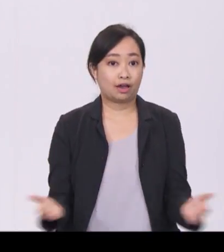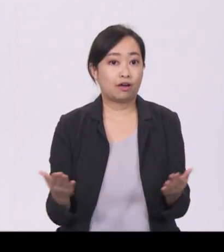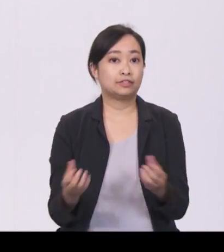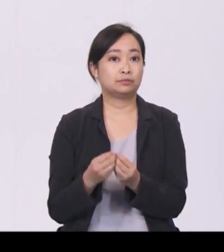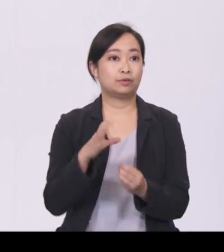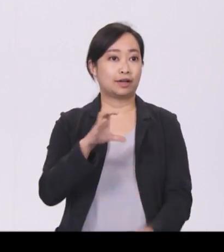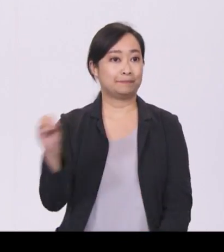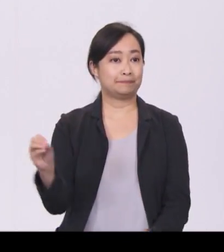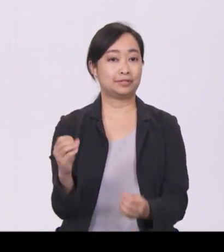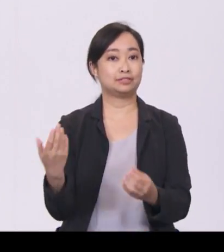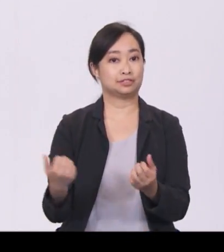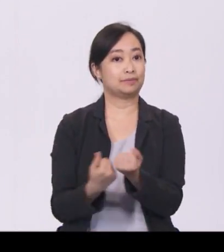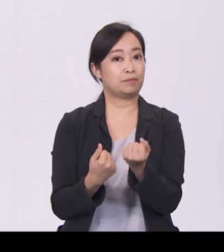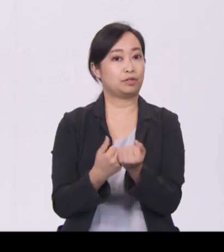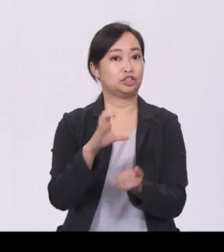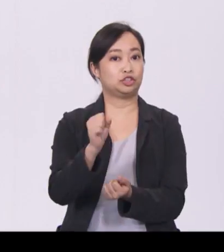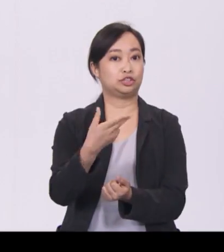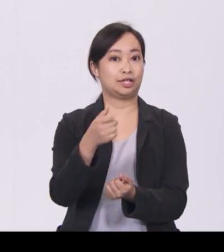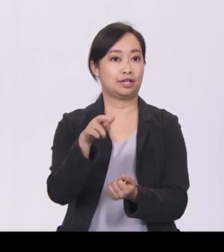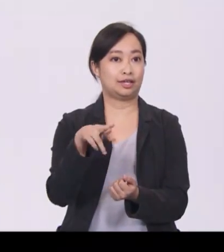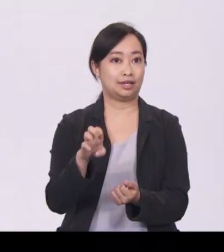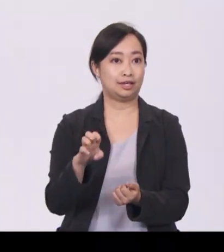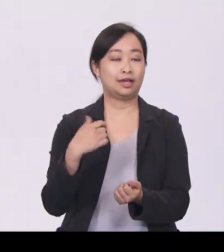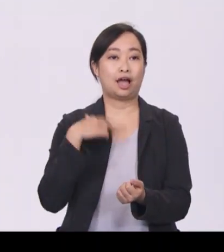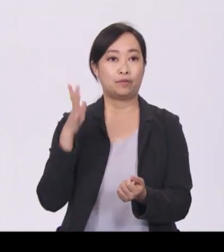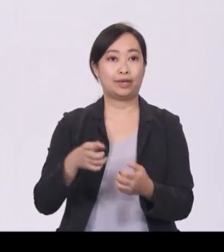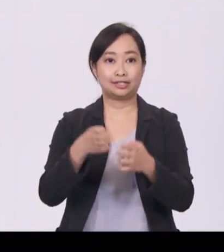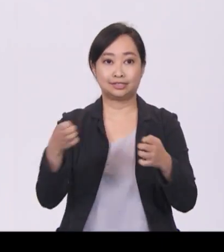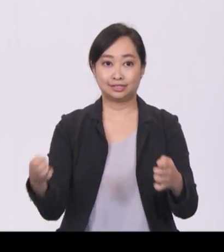I will extend the Share as One scheme until FY 2021.